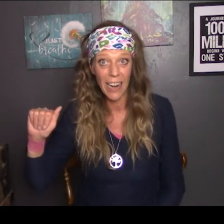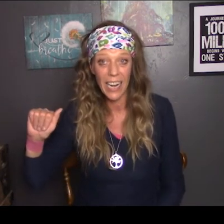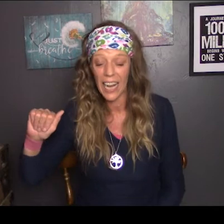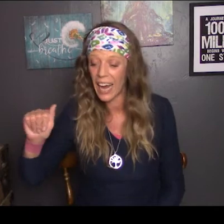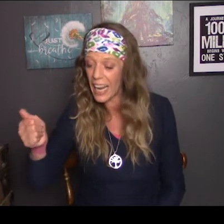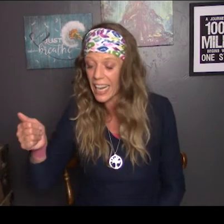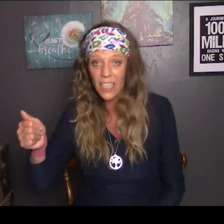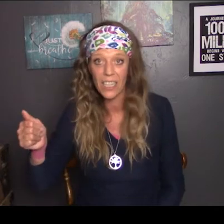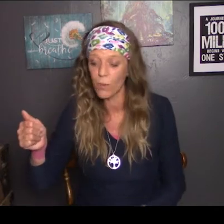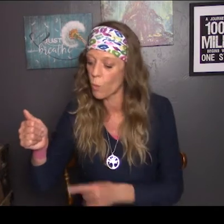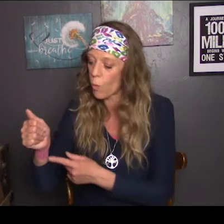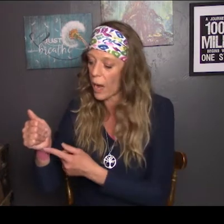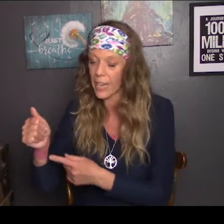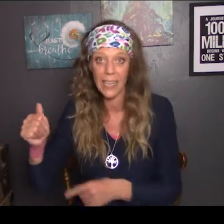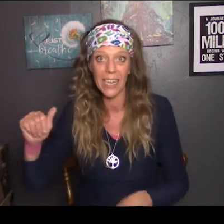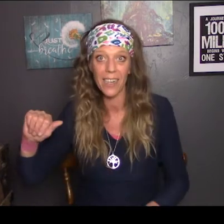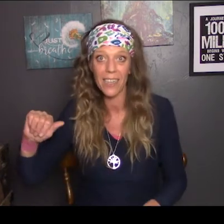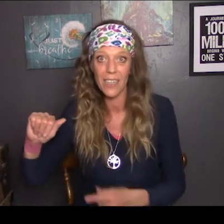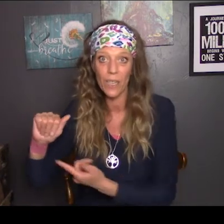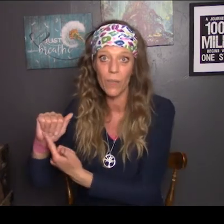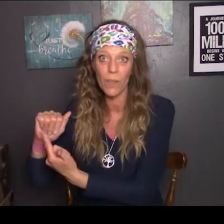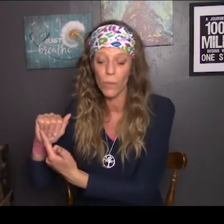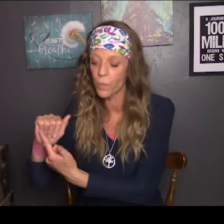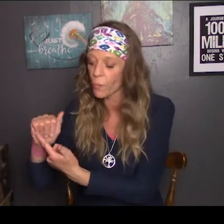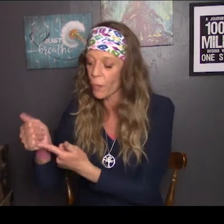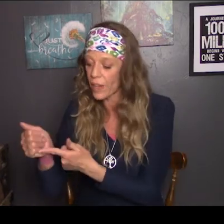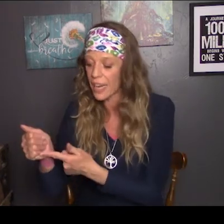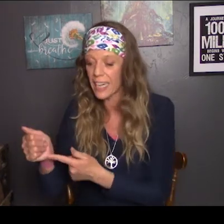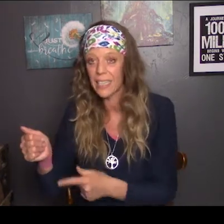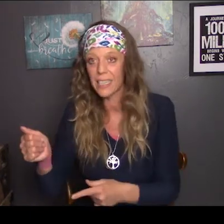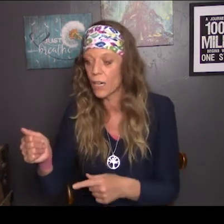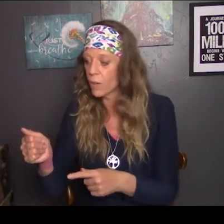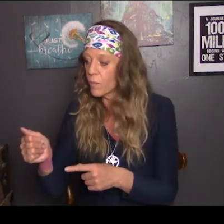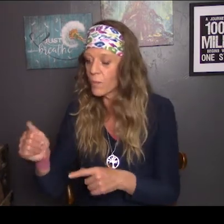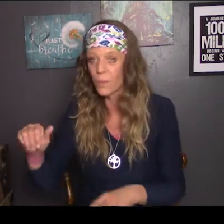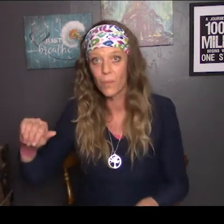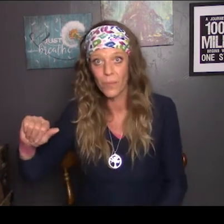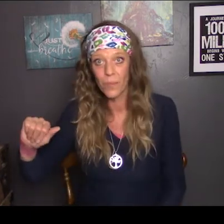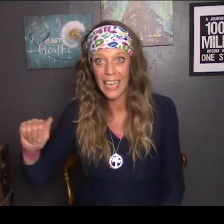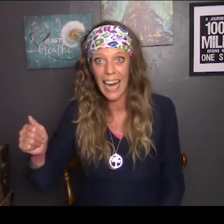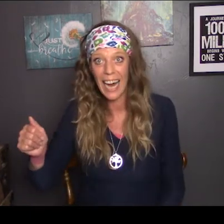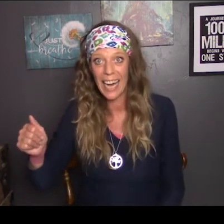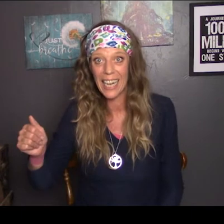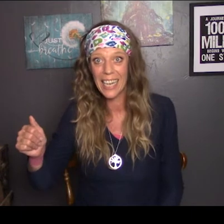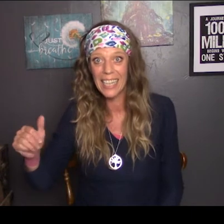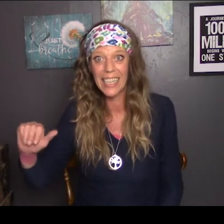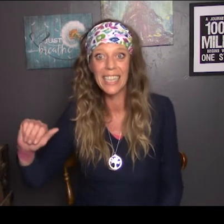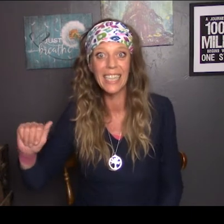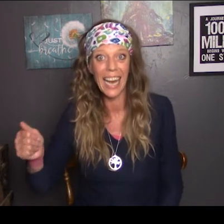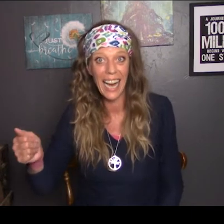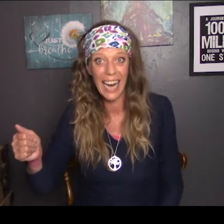A hand and just rock it down a little, like so. An, an.